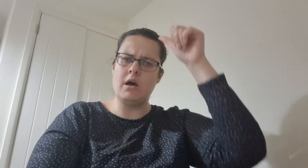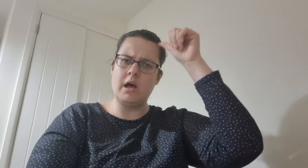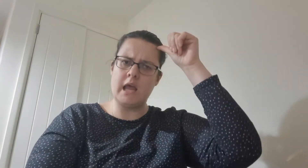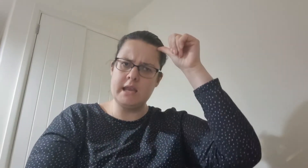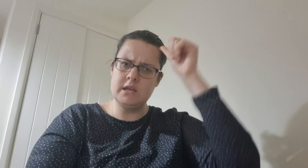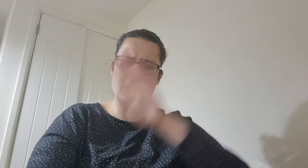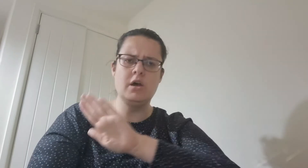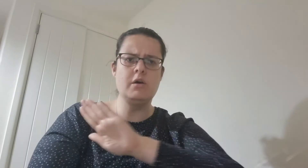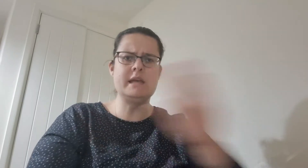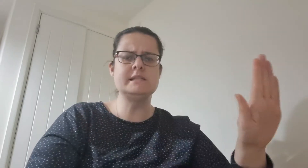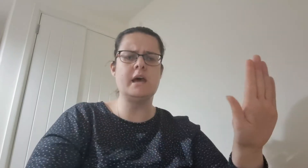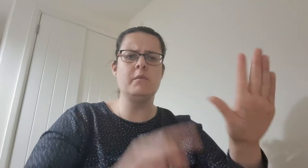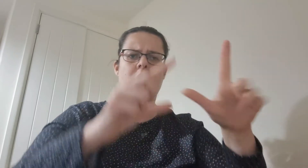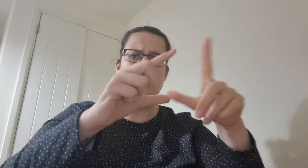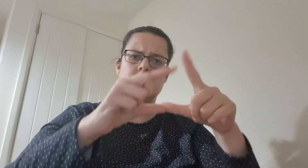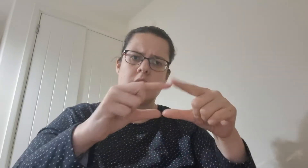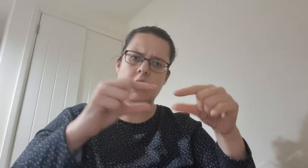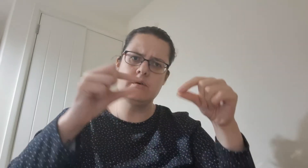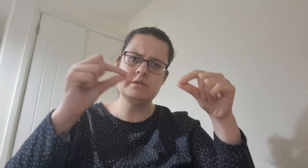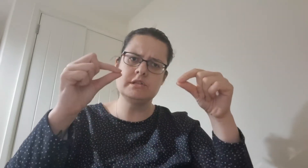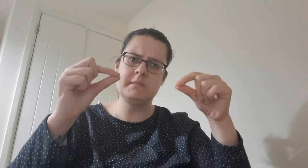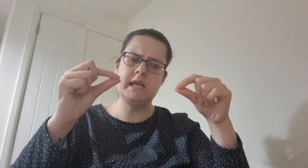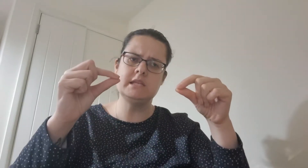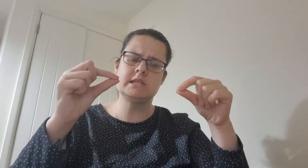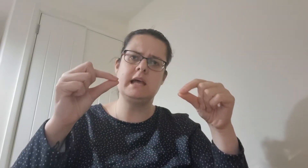all I know is I won't go speechless